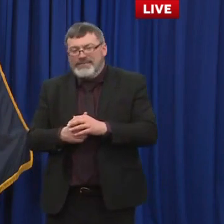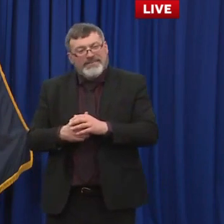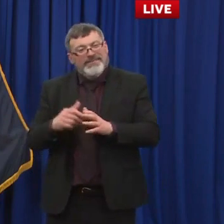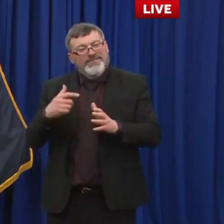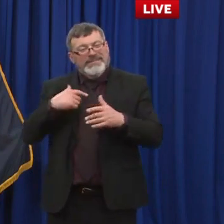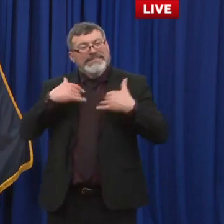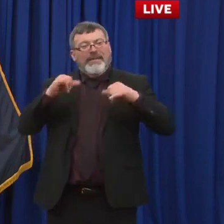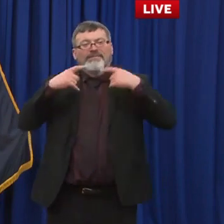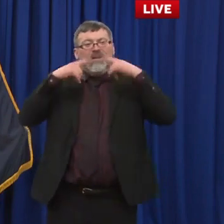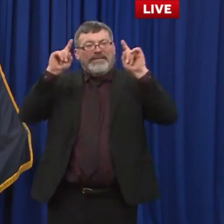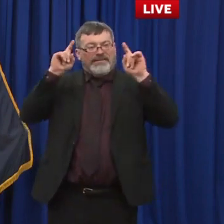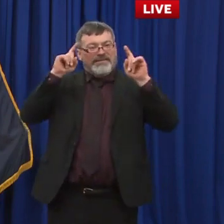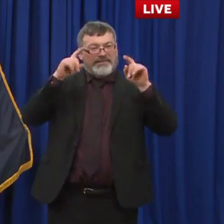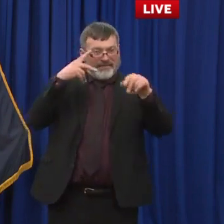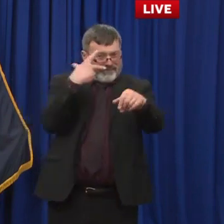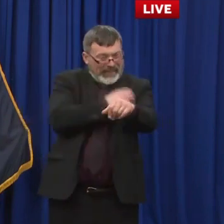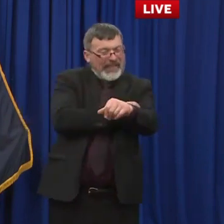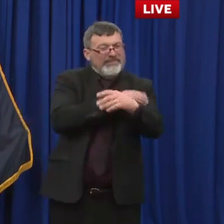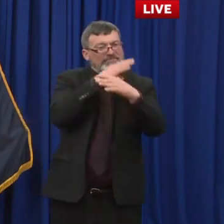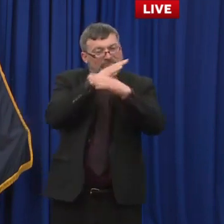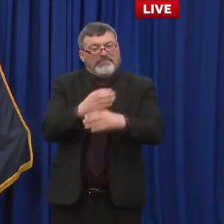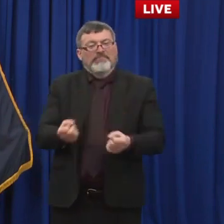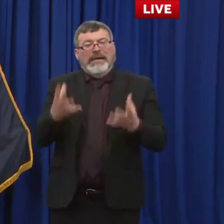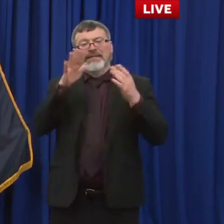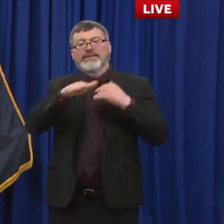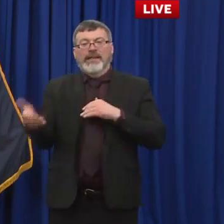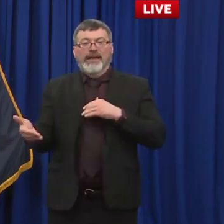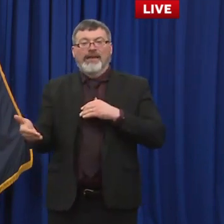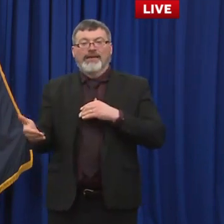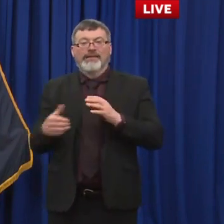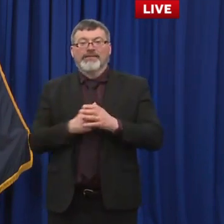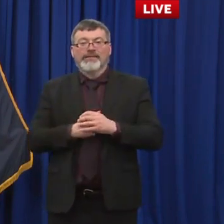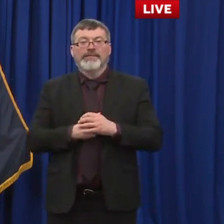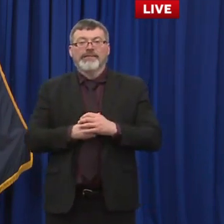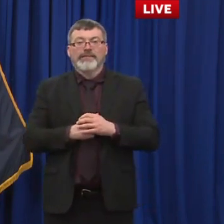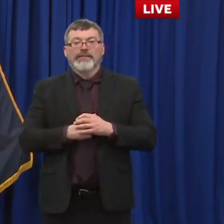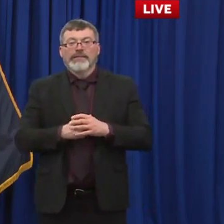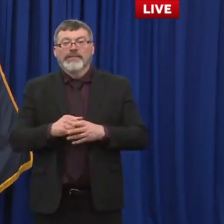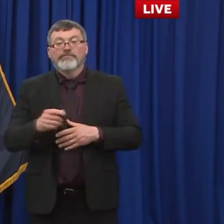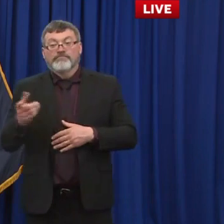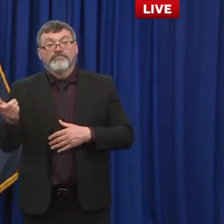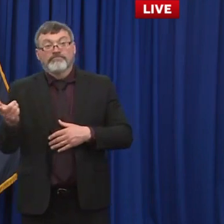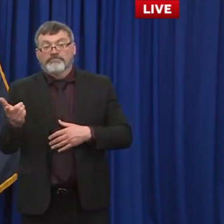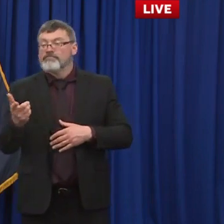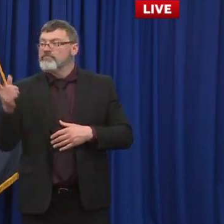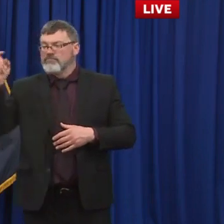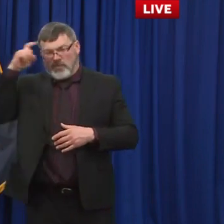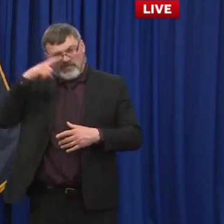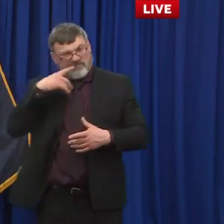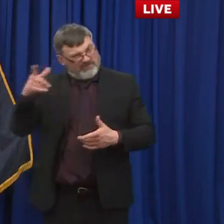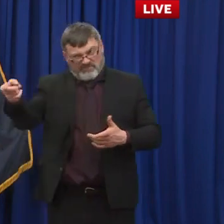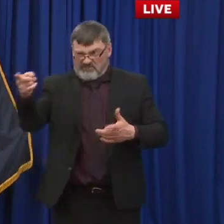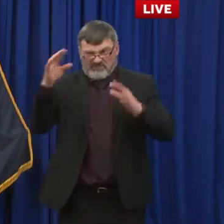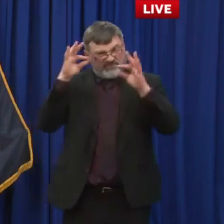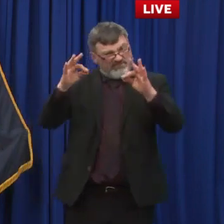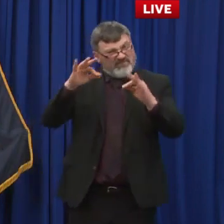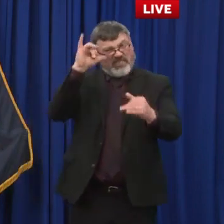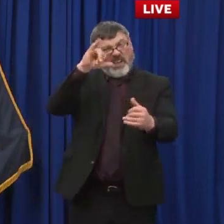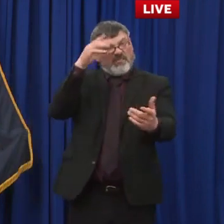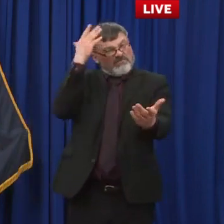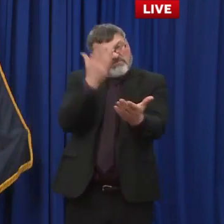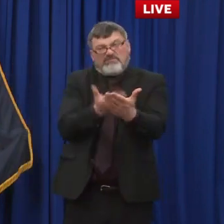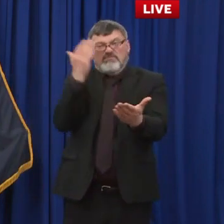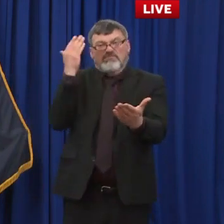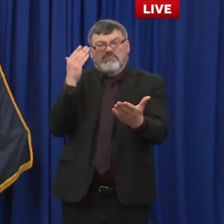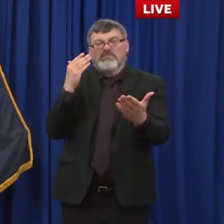as usual she nailed it 100 percent all set on phones okay one quick